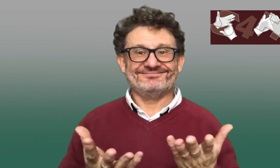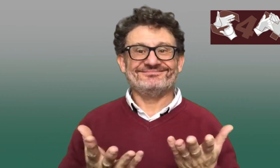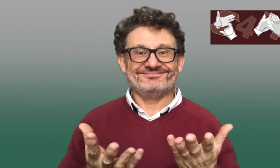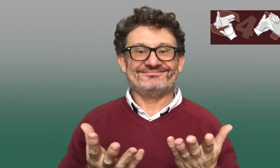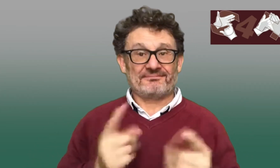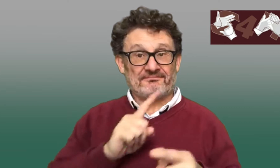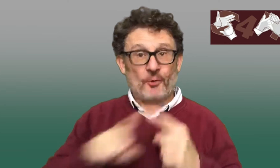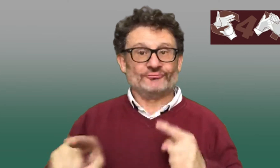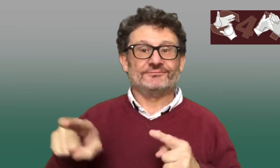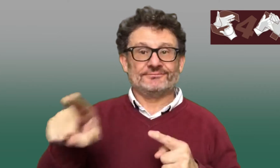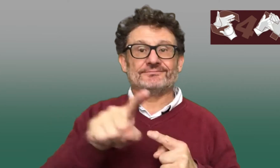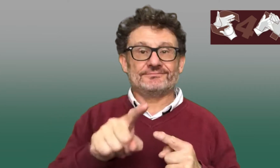Most of them are.